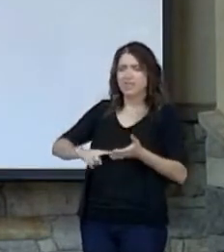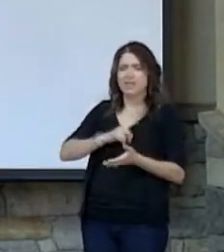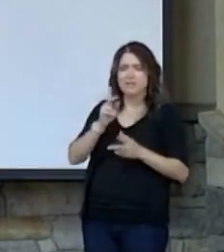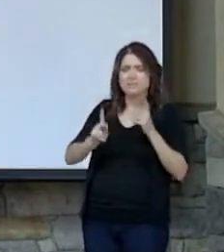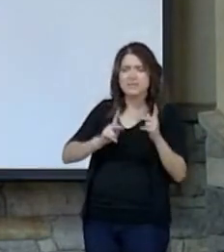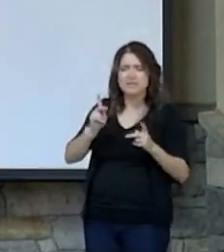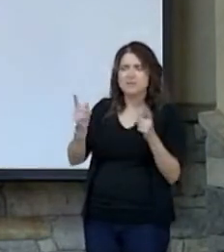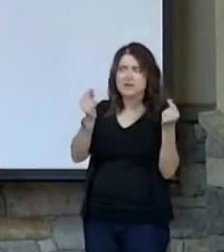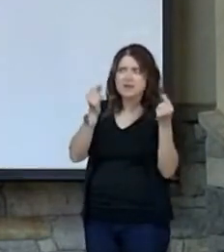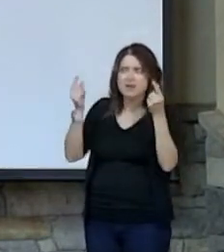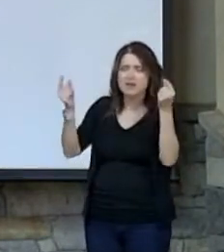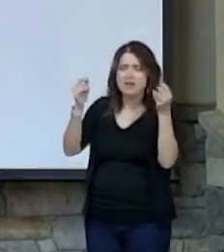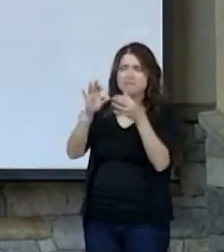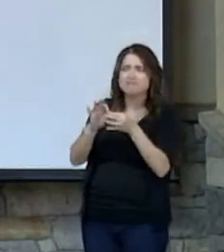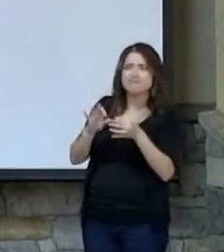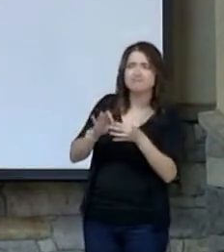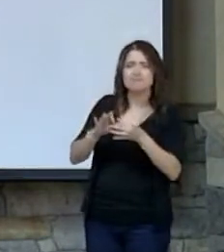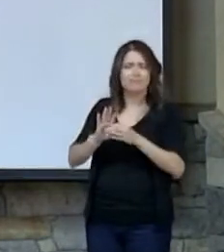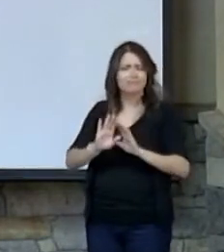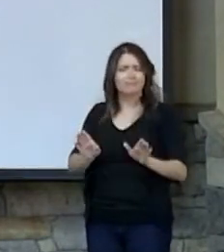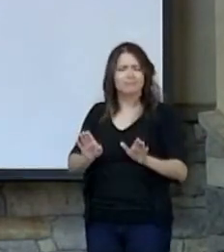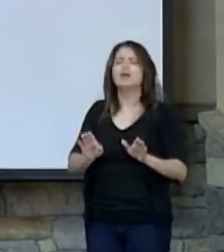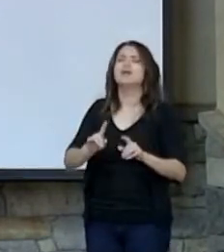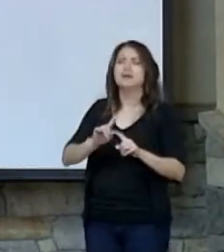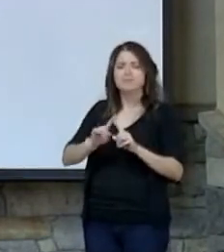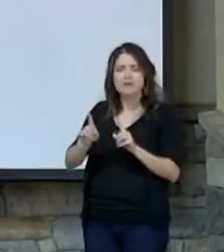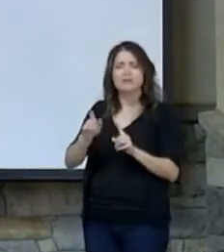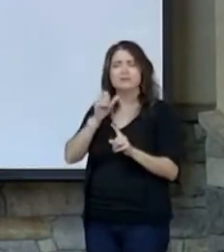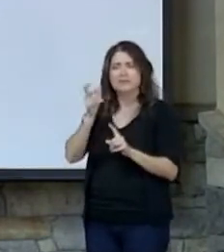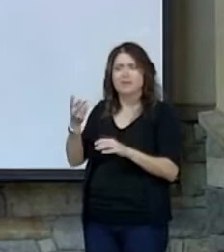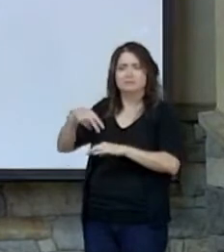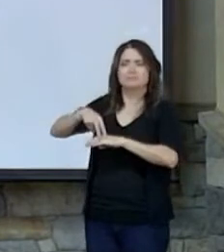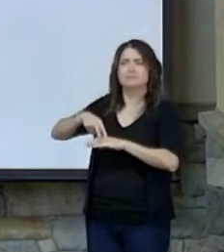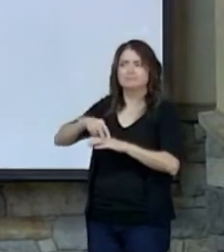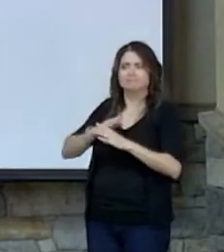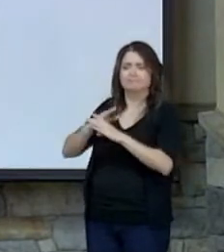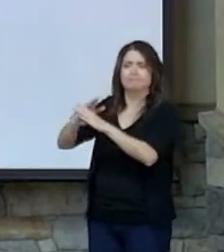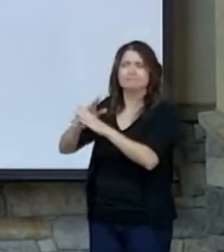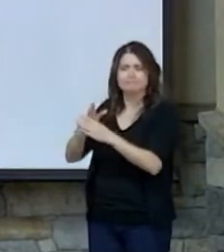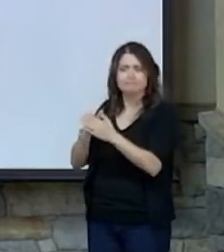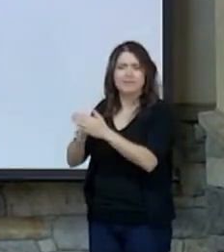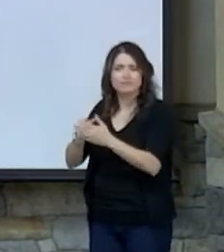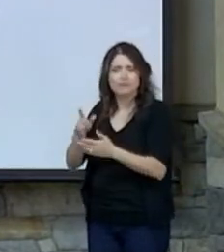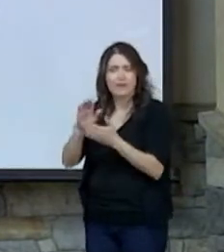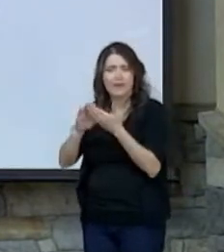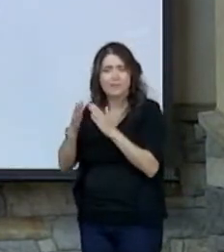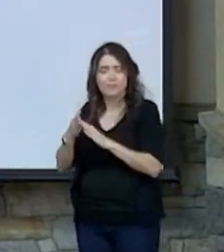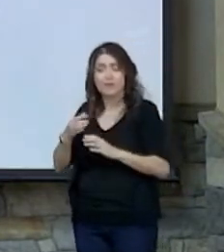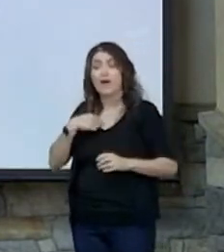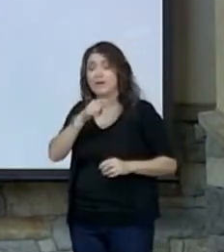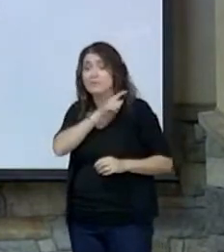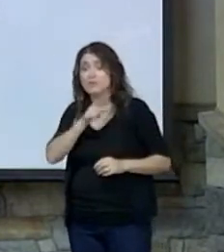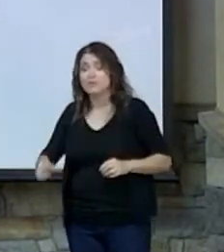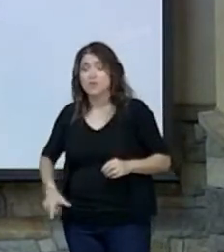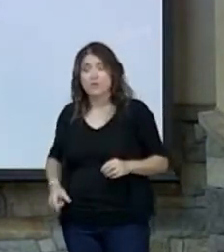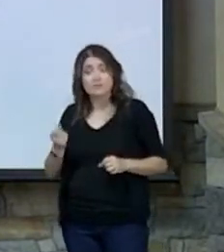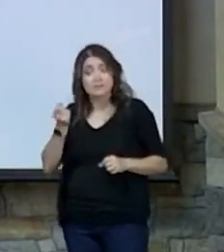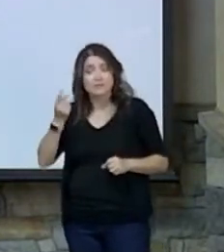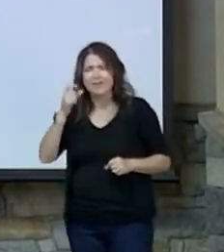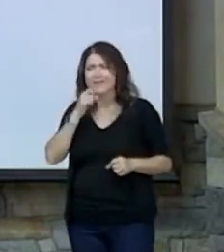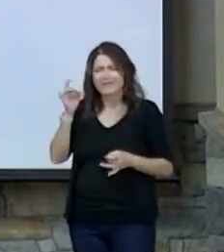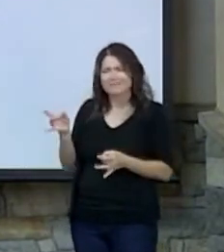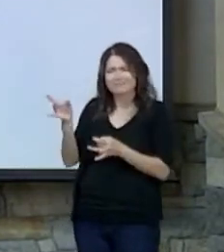and you shall not stand up against the life of your neighbor. I am the Lord. You shall not hate your brother in your heart,